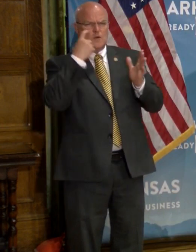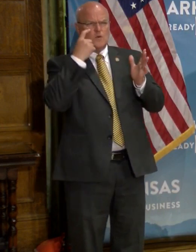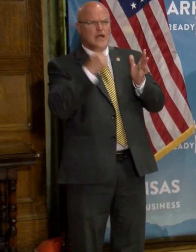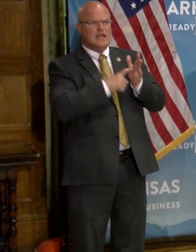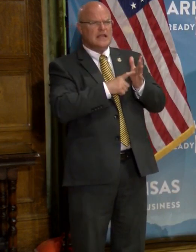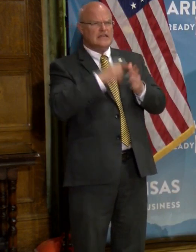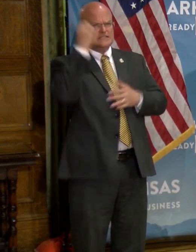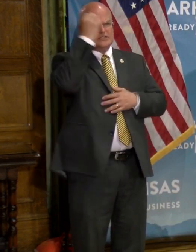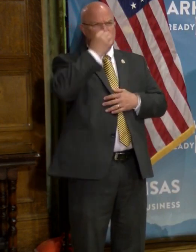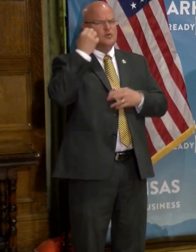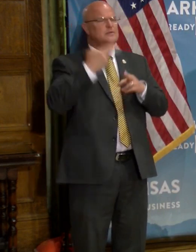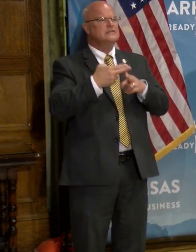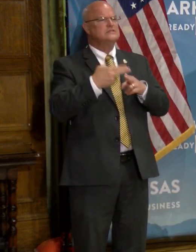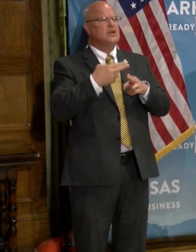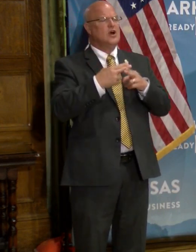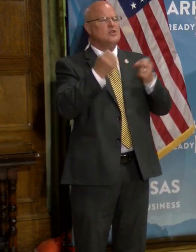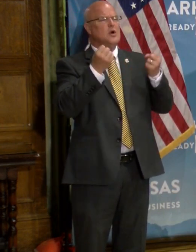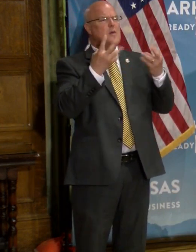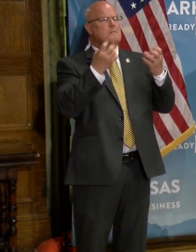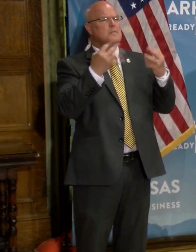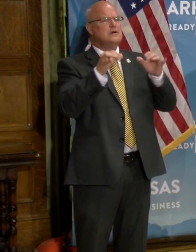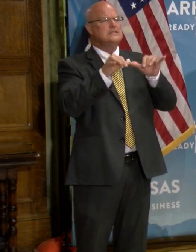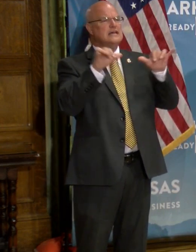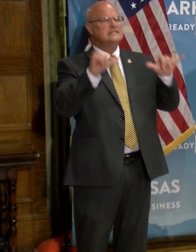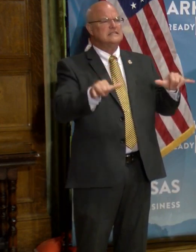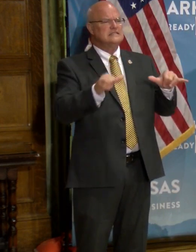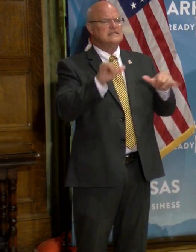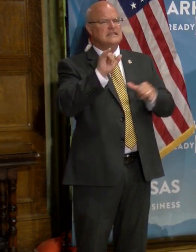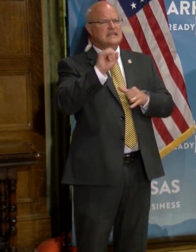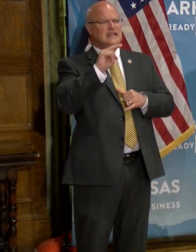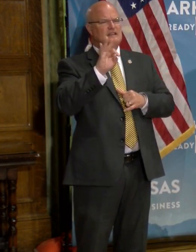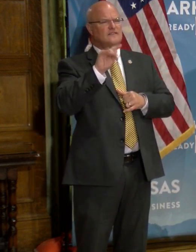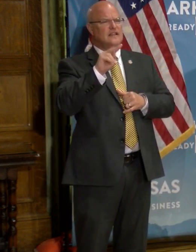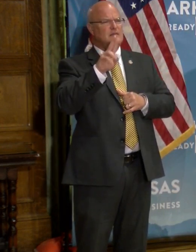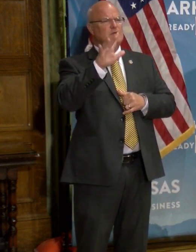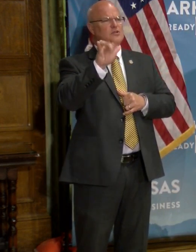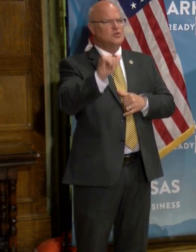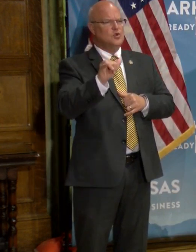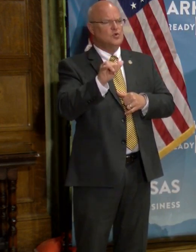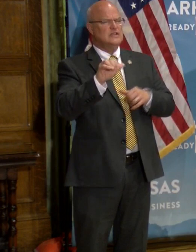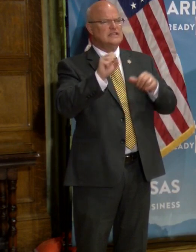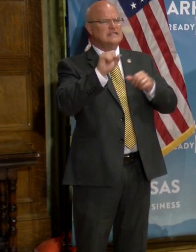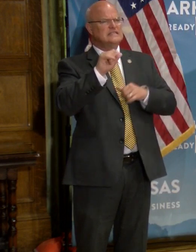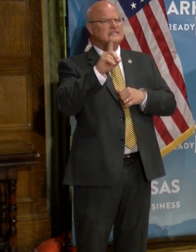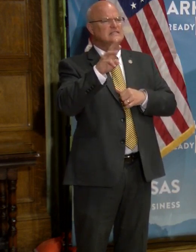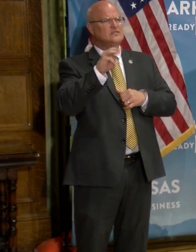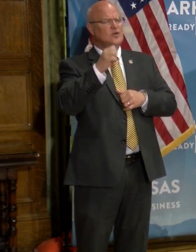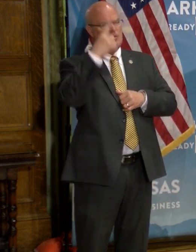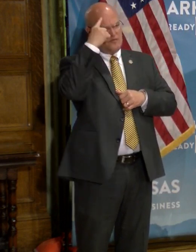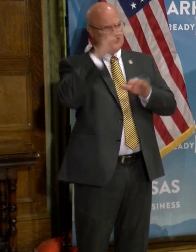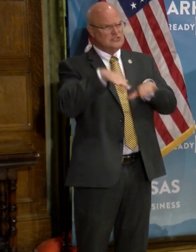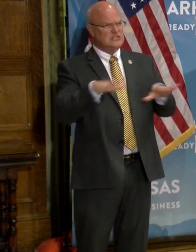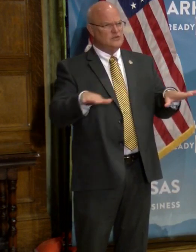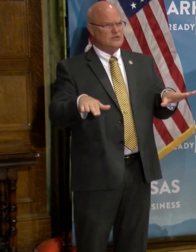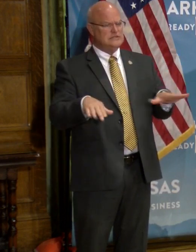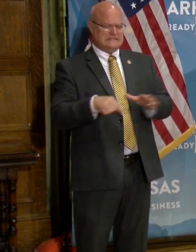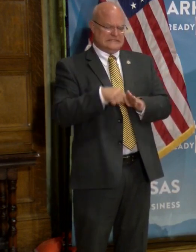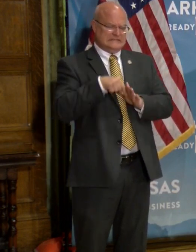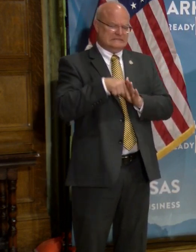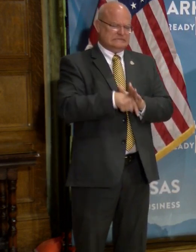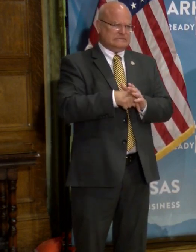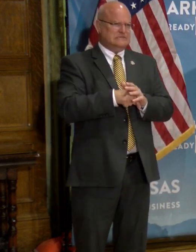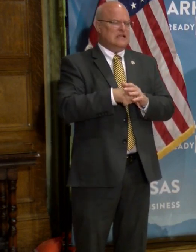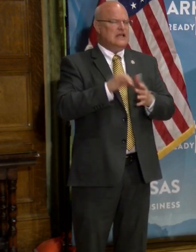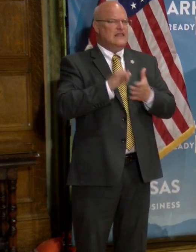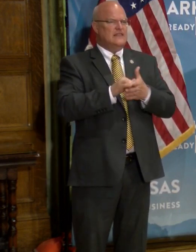recognized in Europe. It's called multi-system inflammatory, uh, syndrome of children. Um, it's a severe inflammatory disease